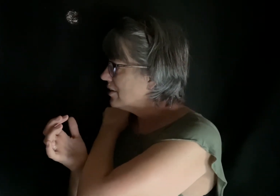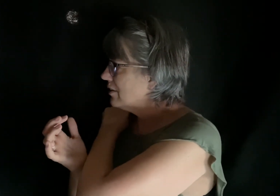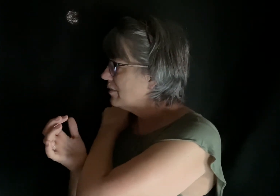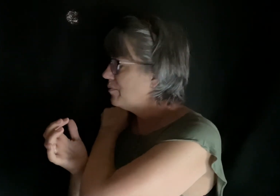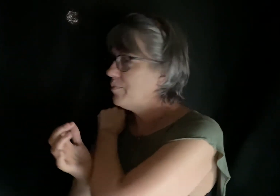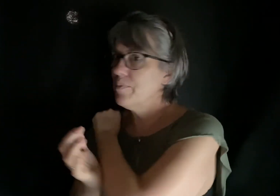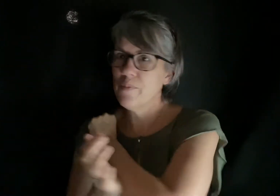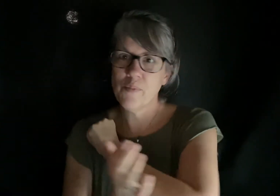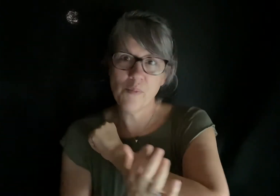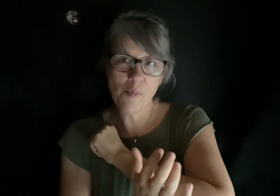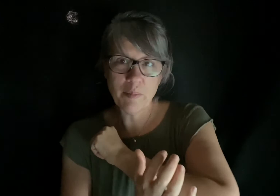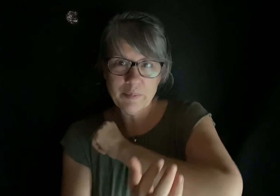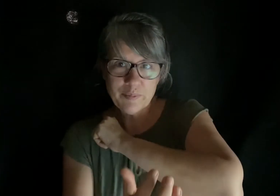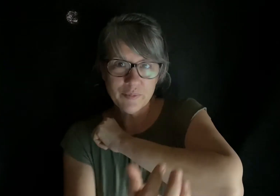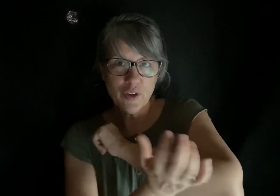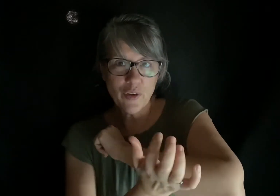crackers.